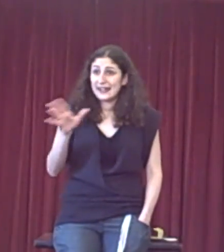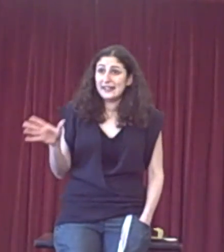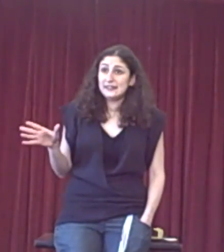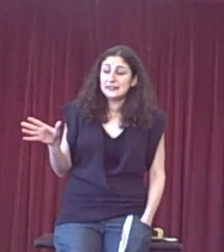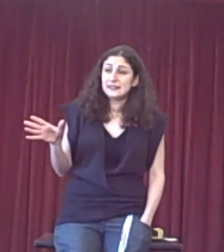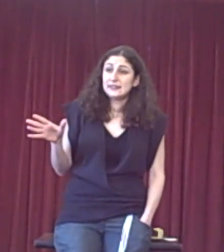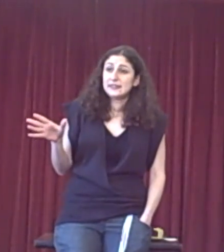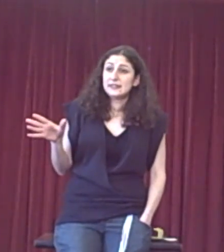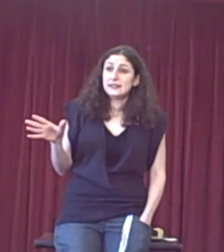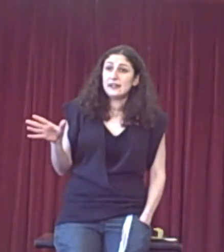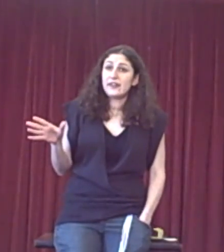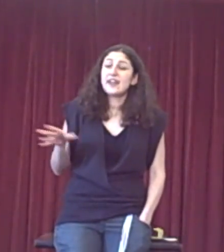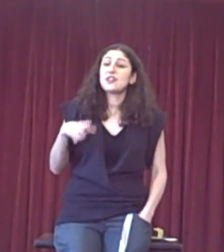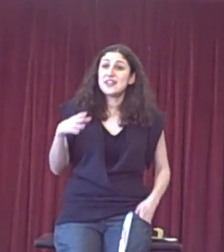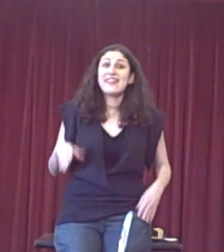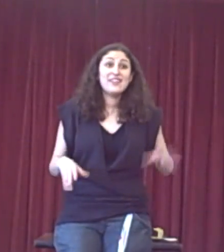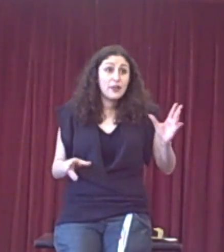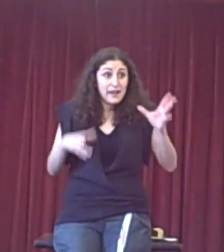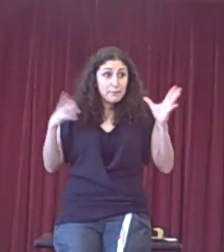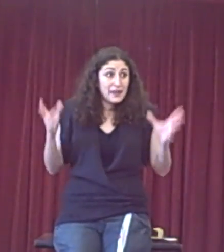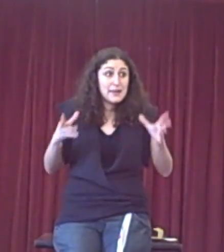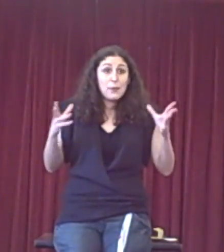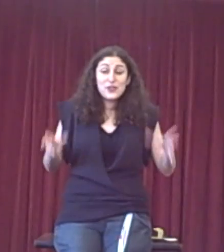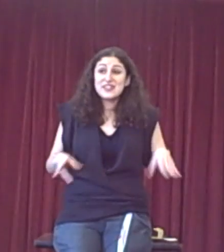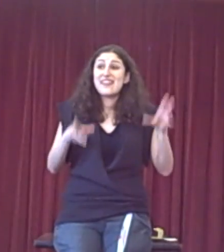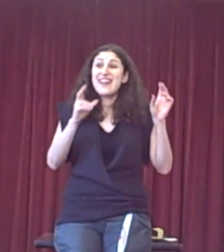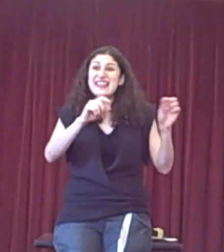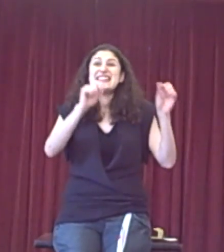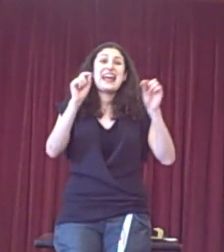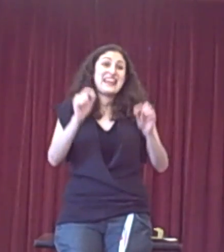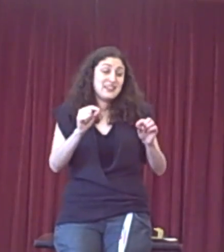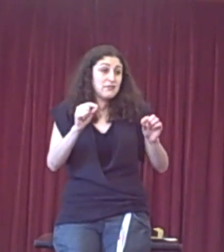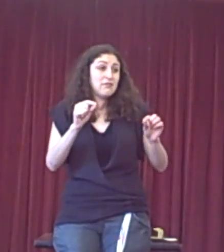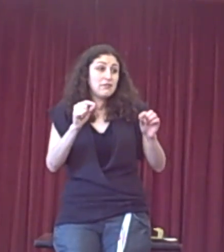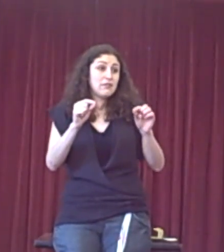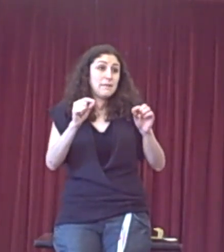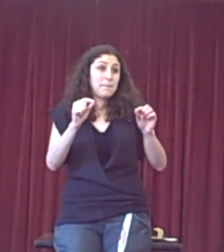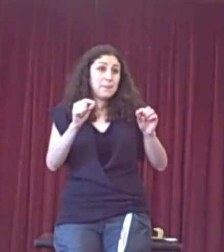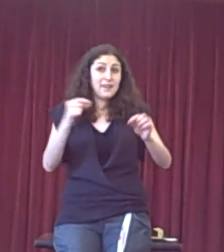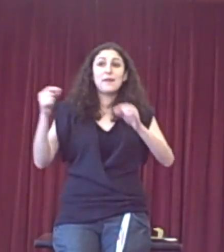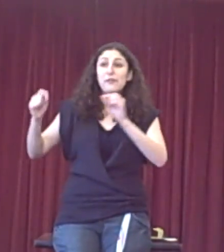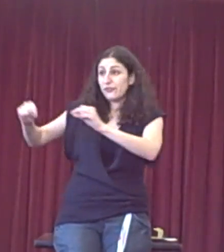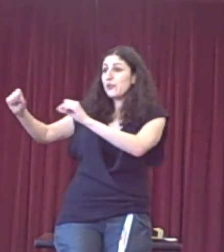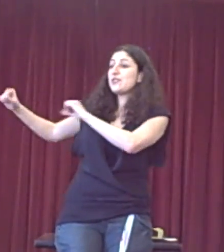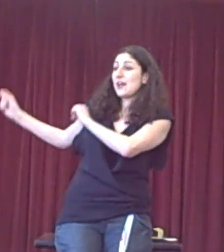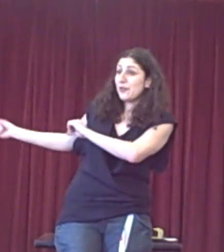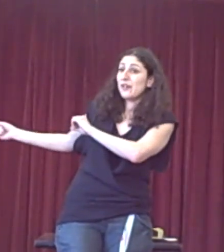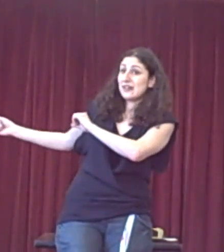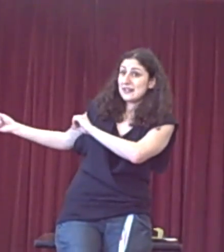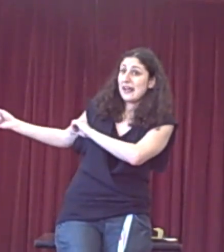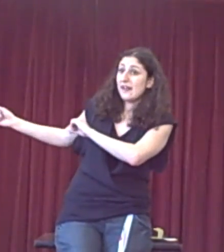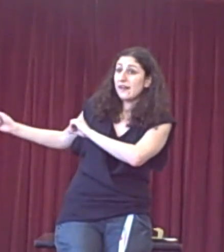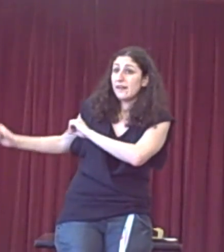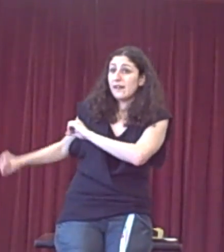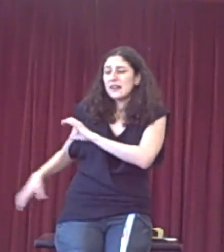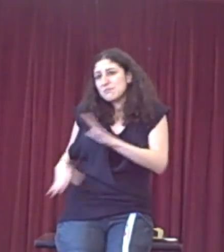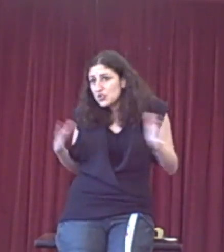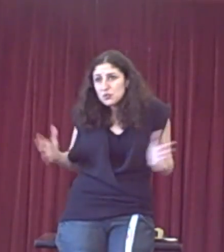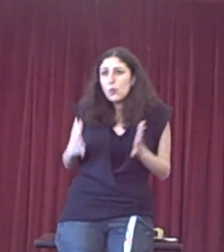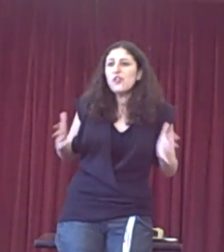it. Okay? So say, you know, that key bit where you say they said before you say what you're going to say. It's a small